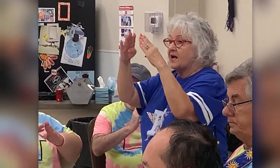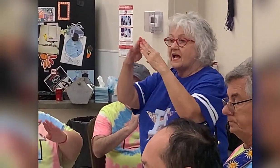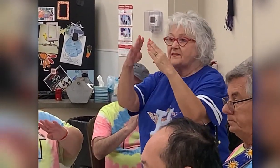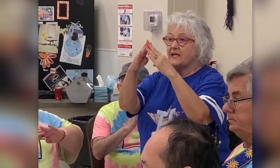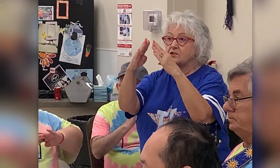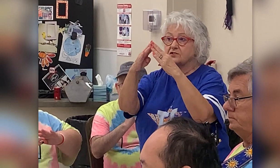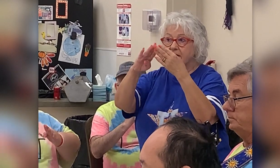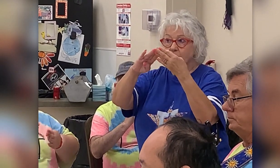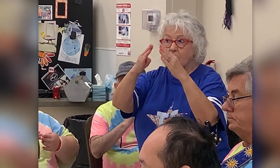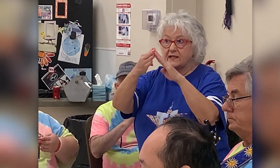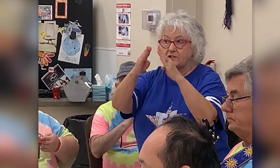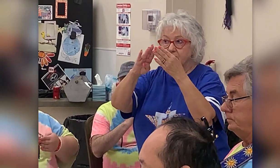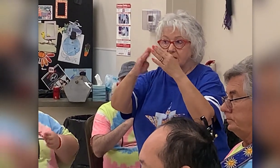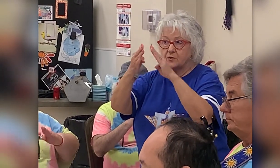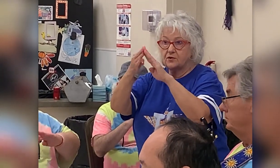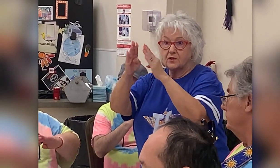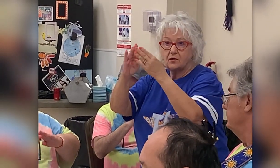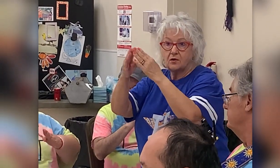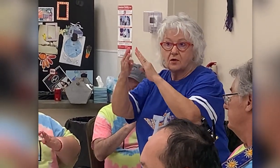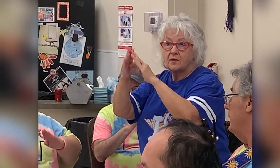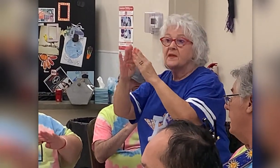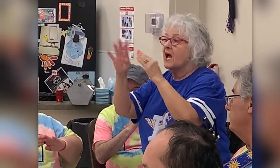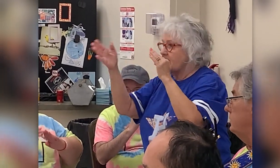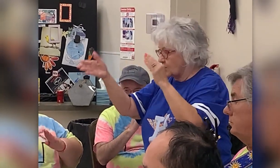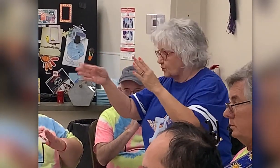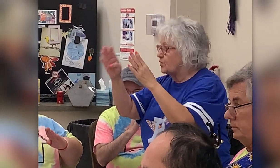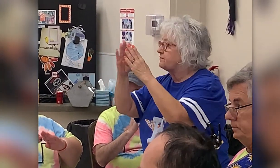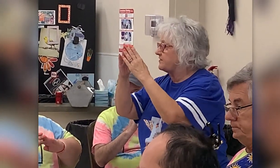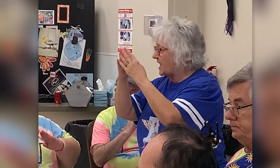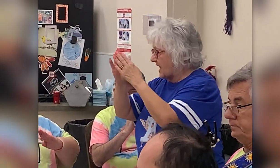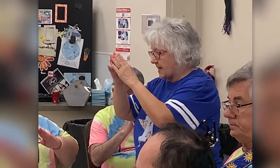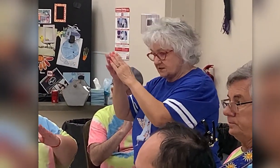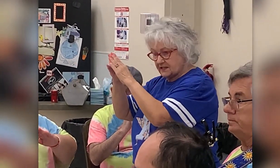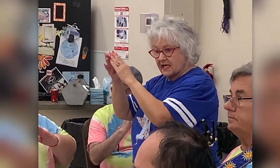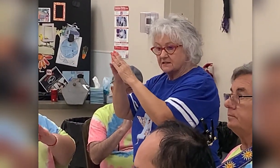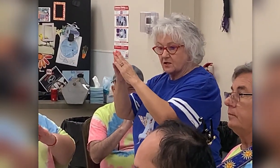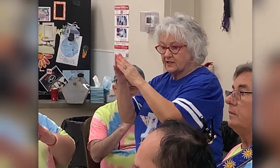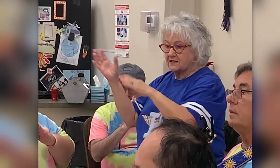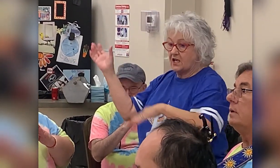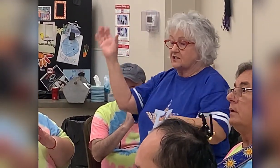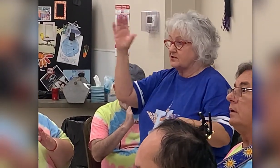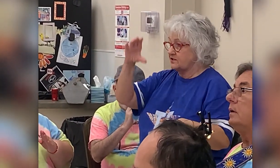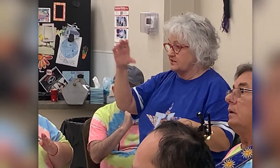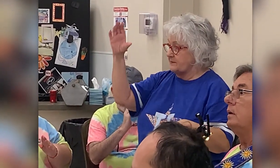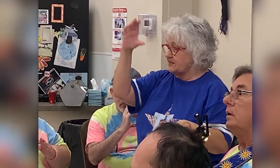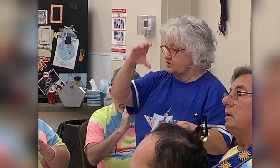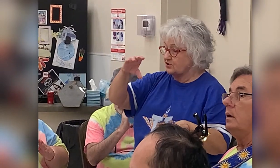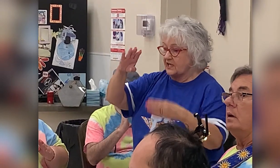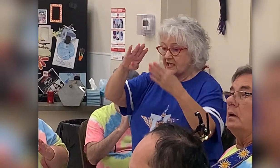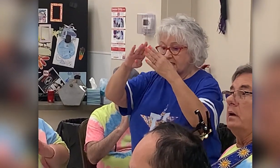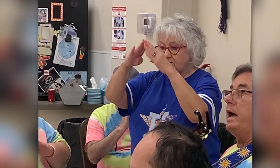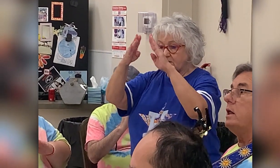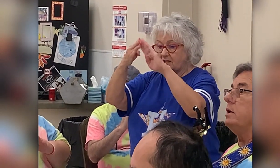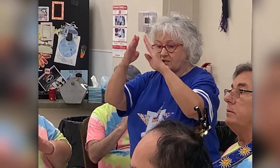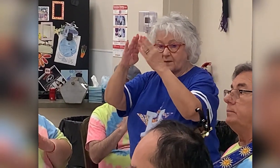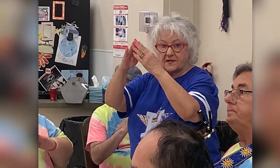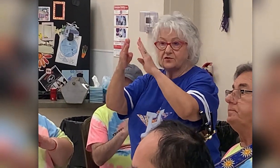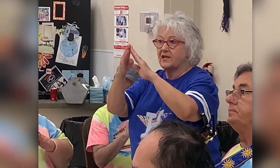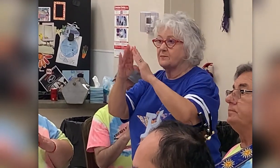now, and that looks like what in your neighborhood? The roof of the house, yes, someone strange, and you're doing